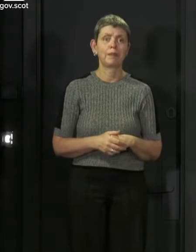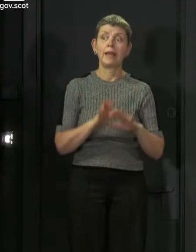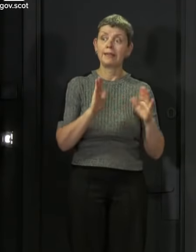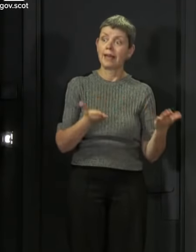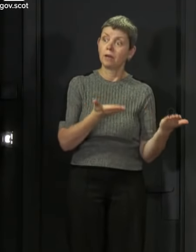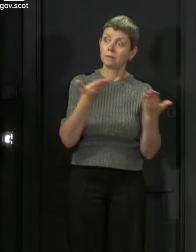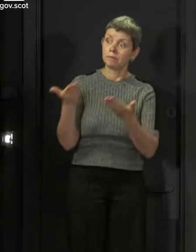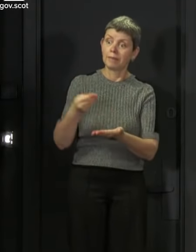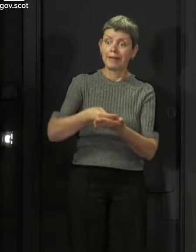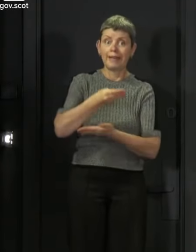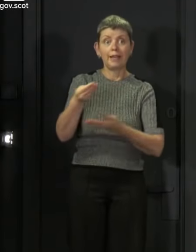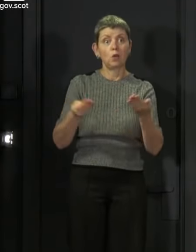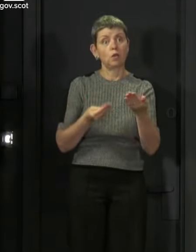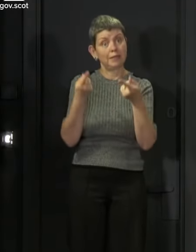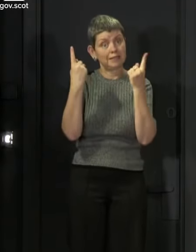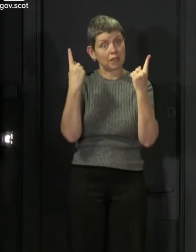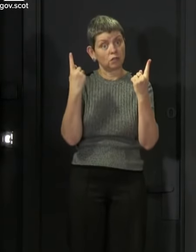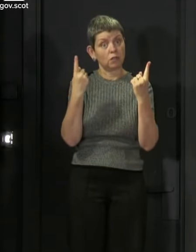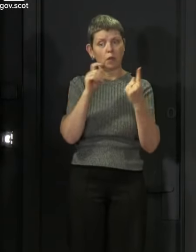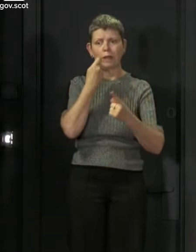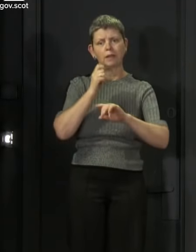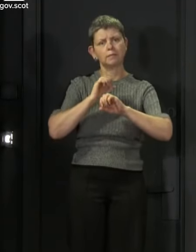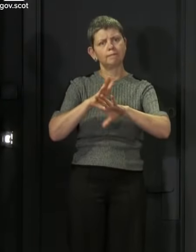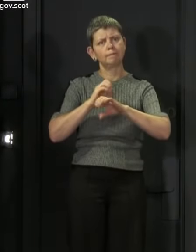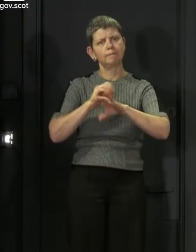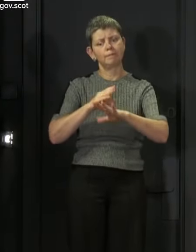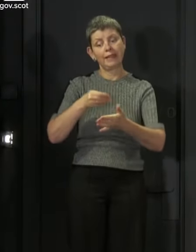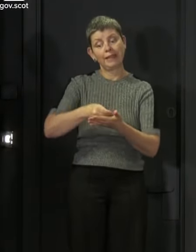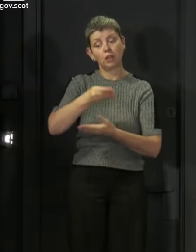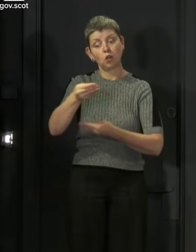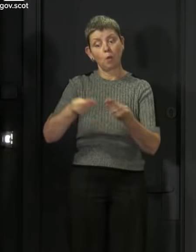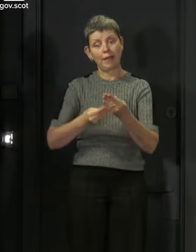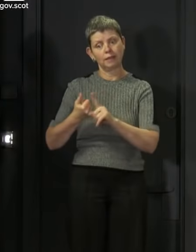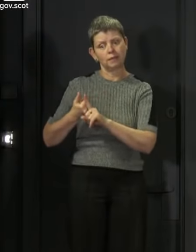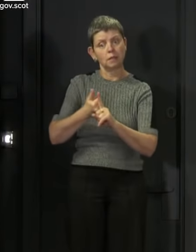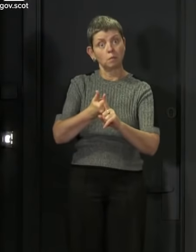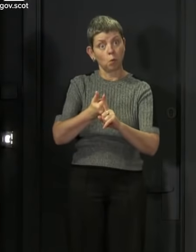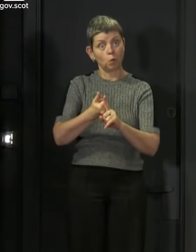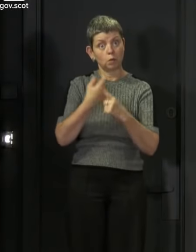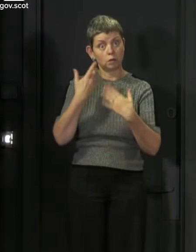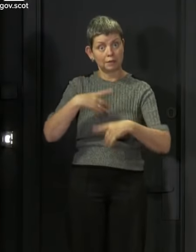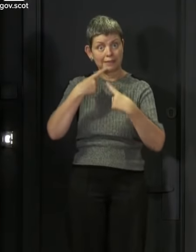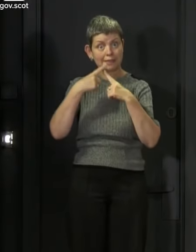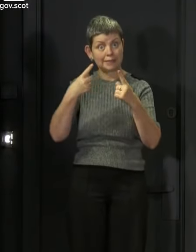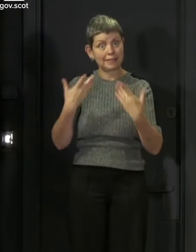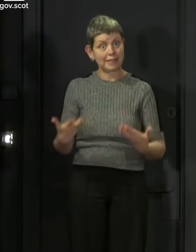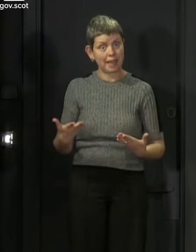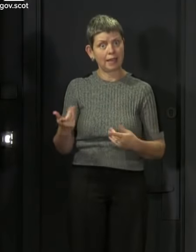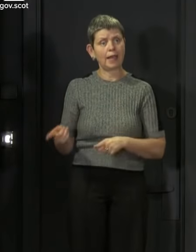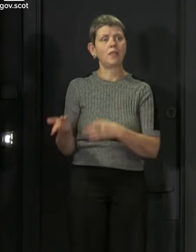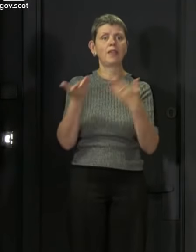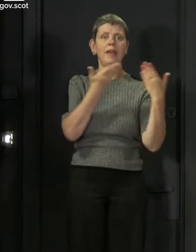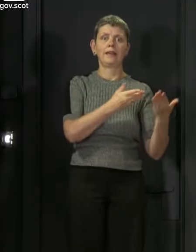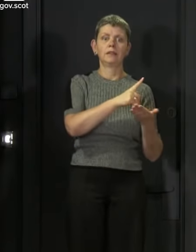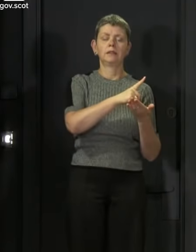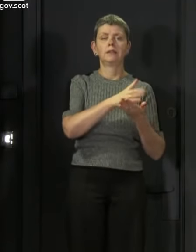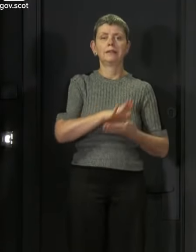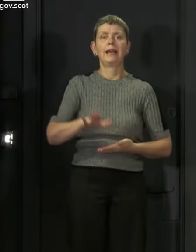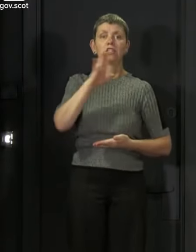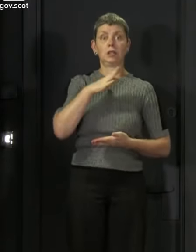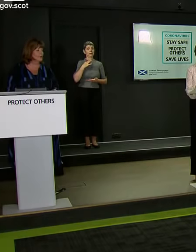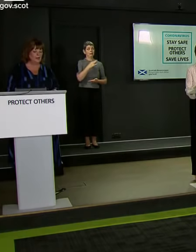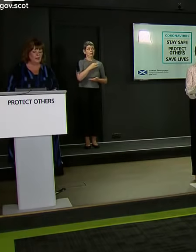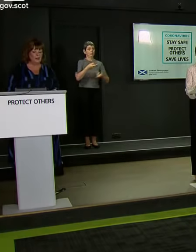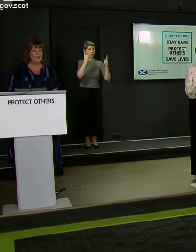the Economy Secretary to set out the economic intervention that we want to announce today. And then I'll hand over to the National Clinical Director.